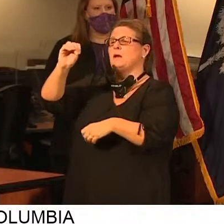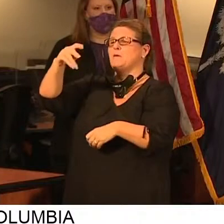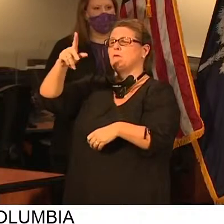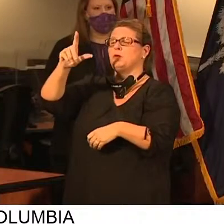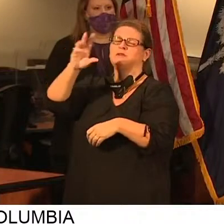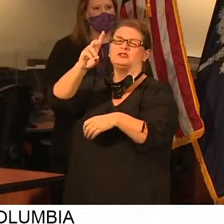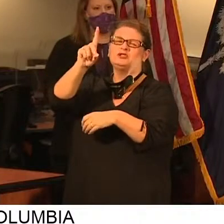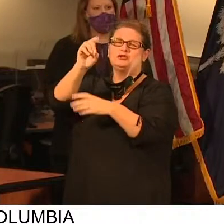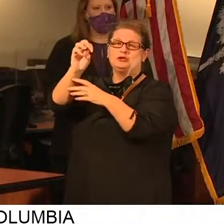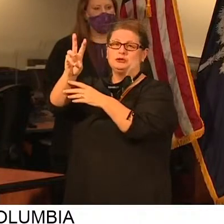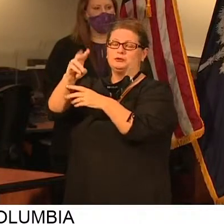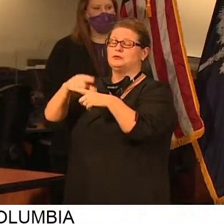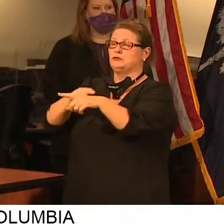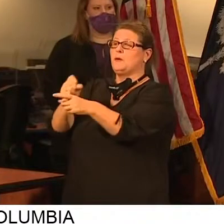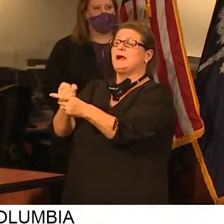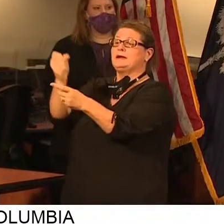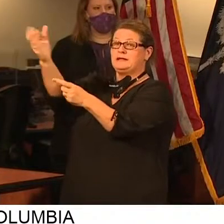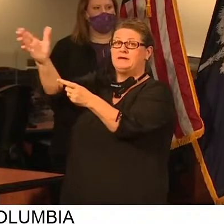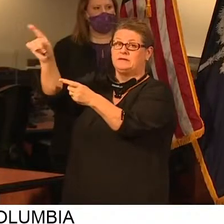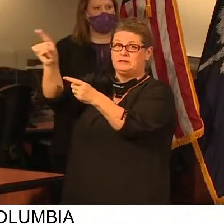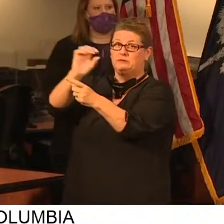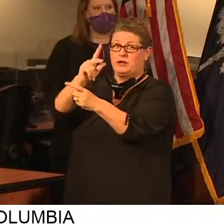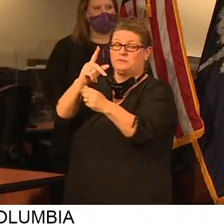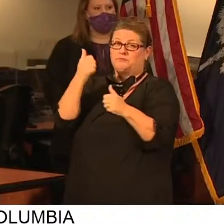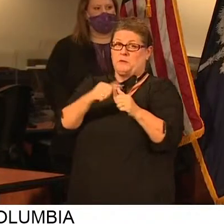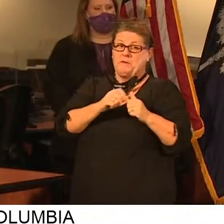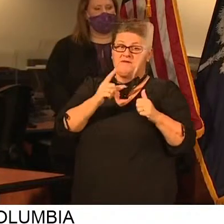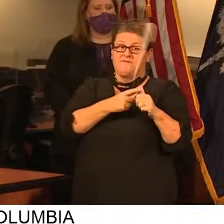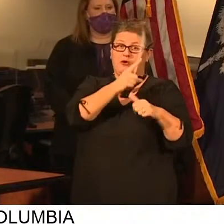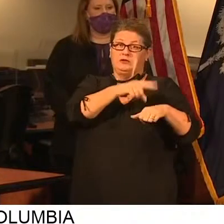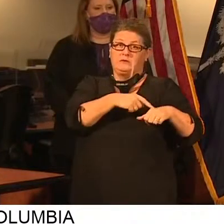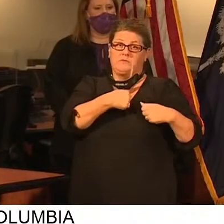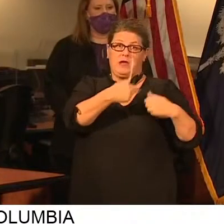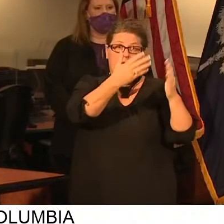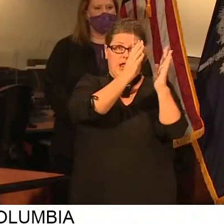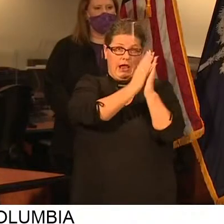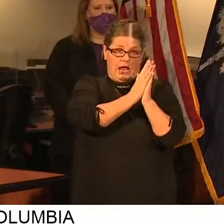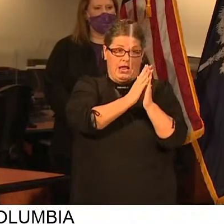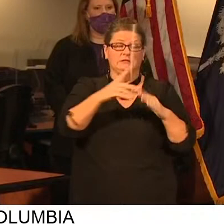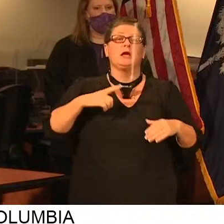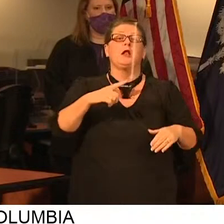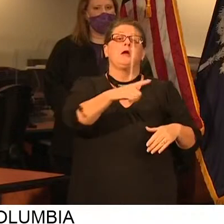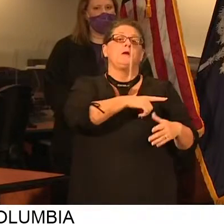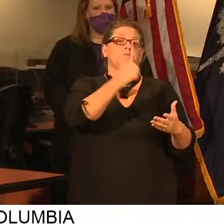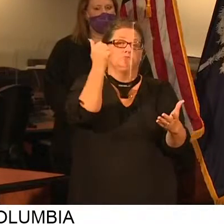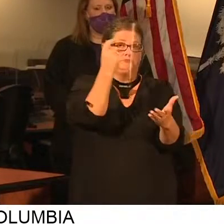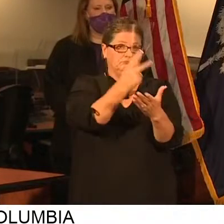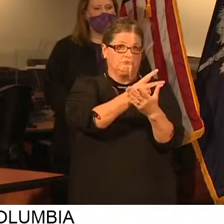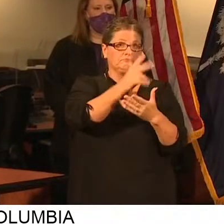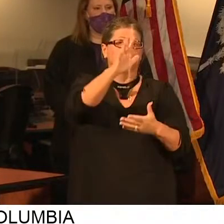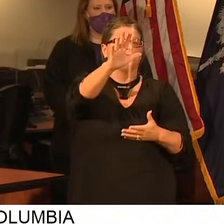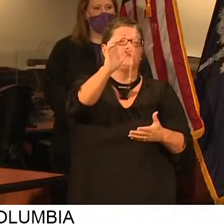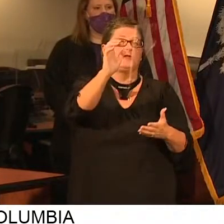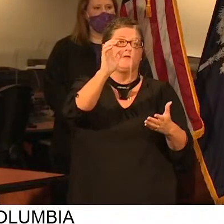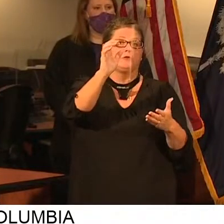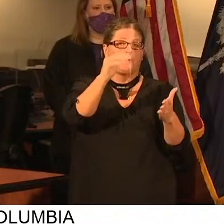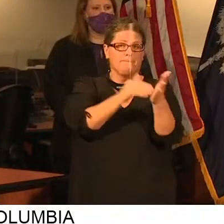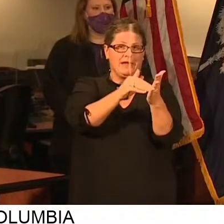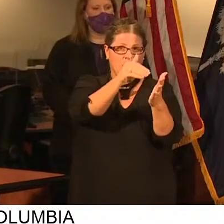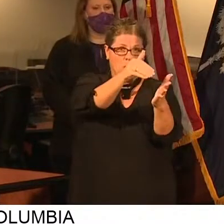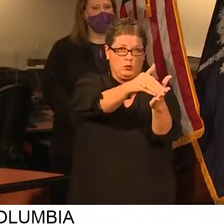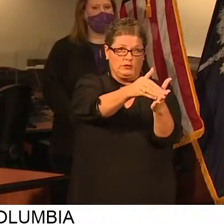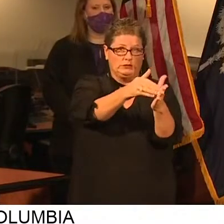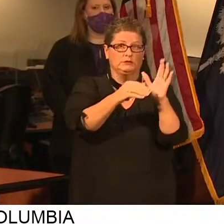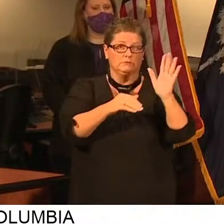Fund. As you know, in the first phase, I asked for, and the legislature provided $500 million